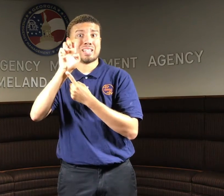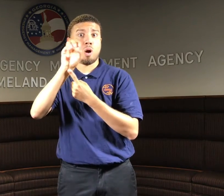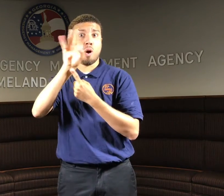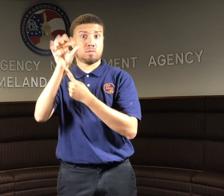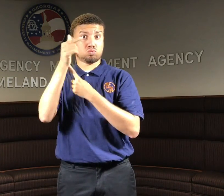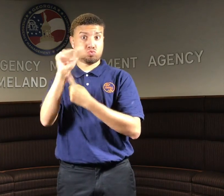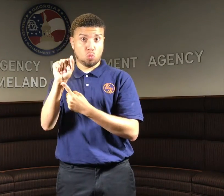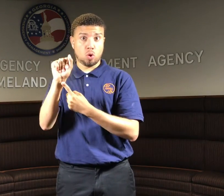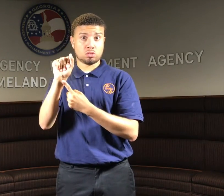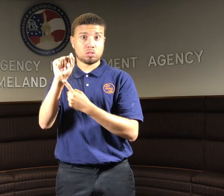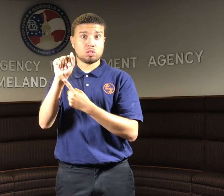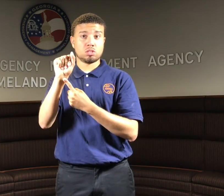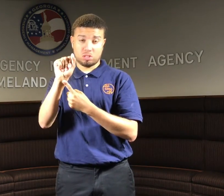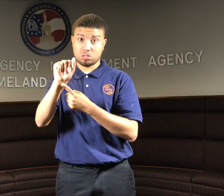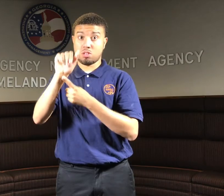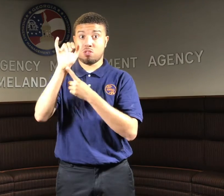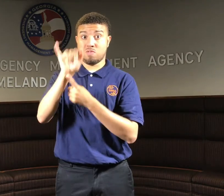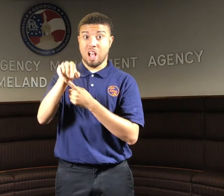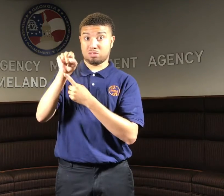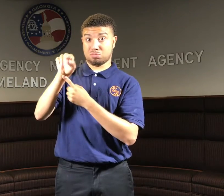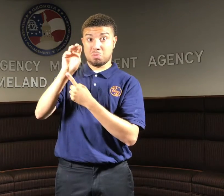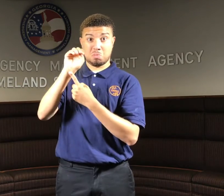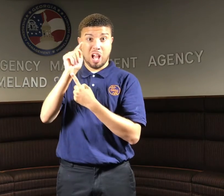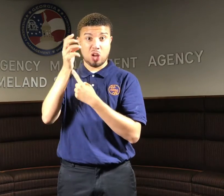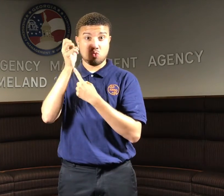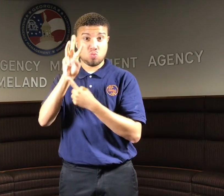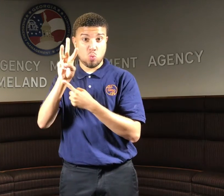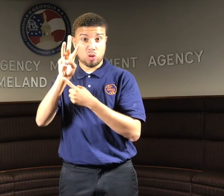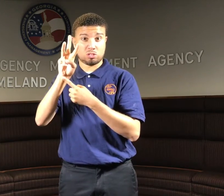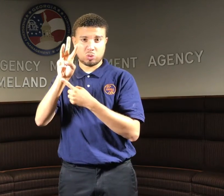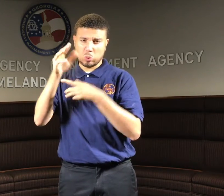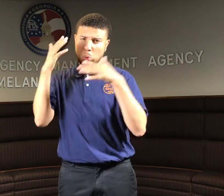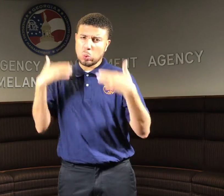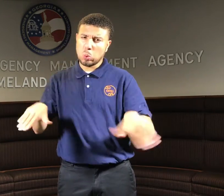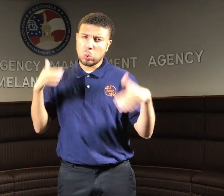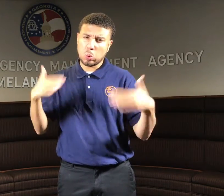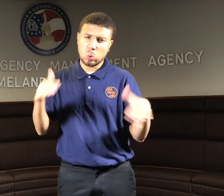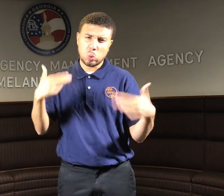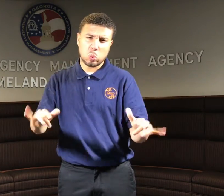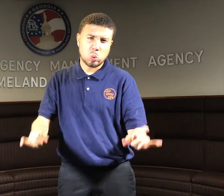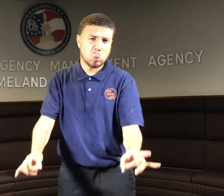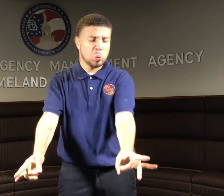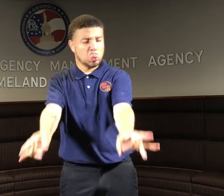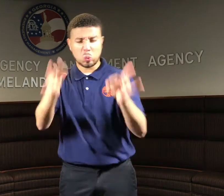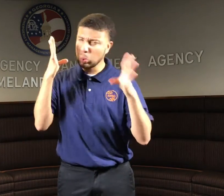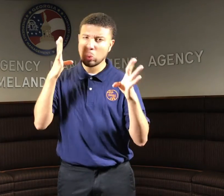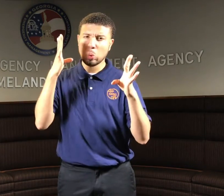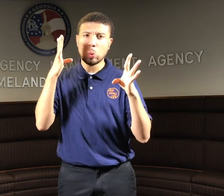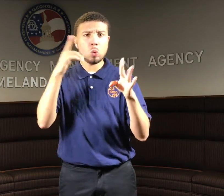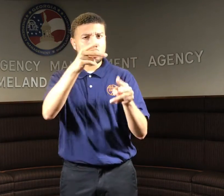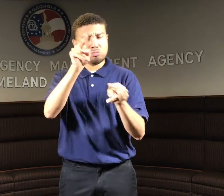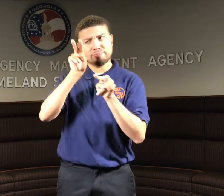later this week. While the impacts are unknown at this time, Matthew is a dangerous storm.